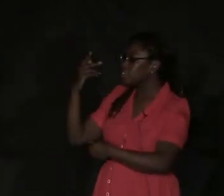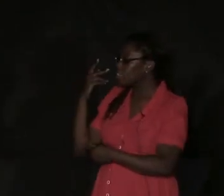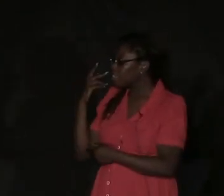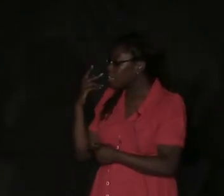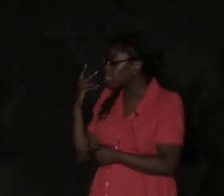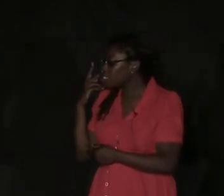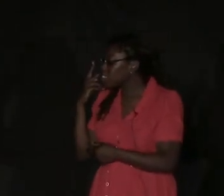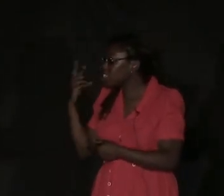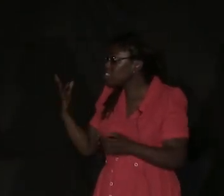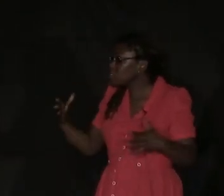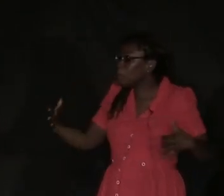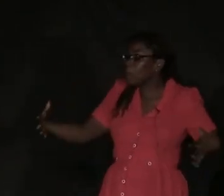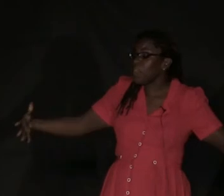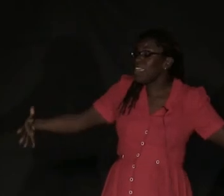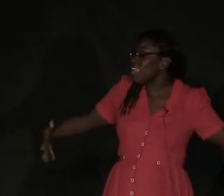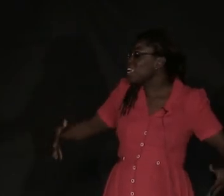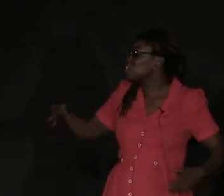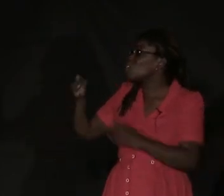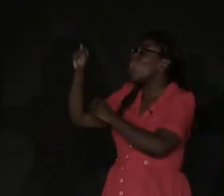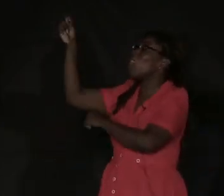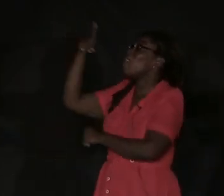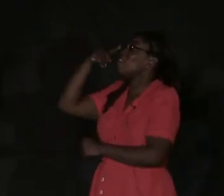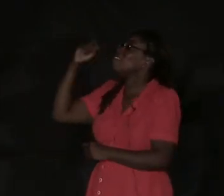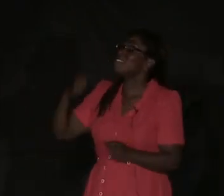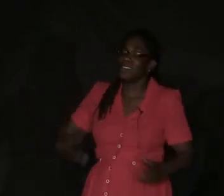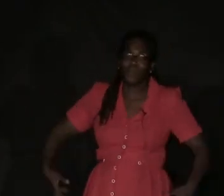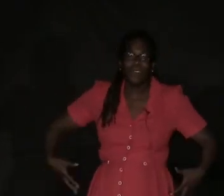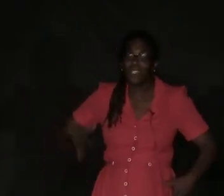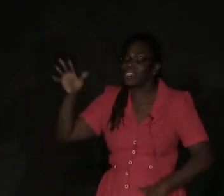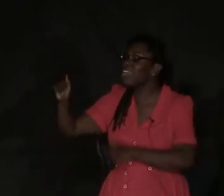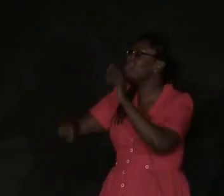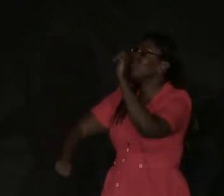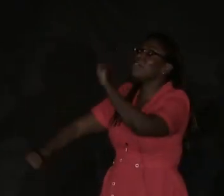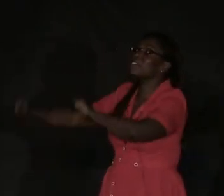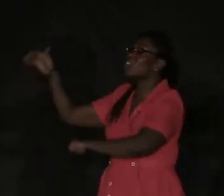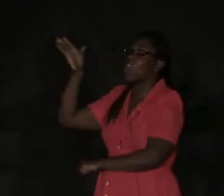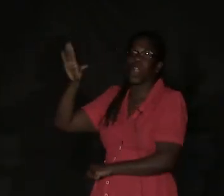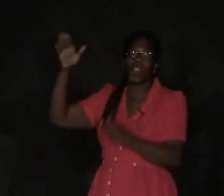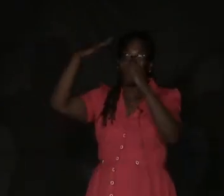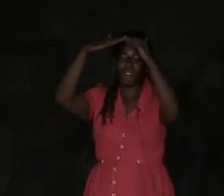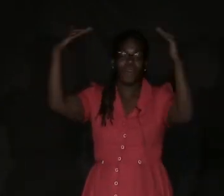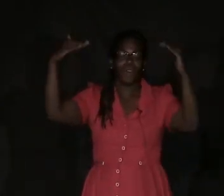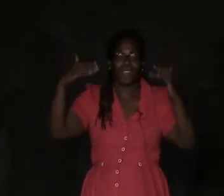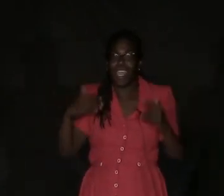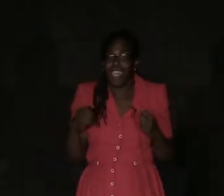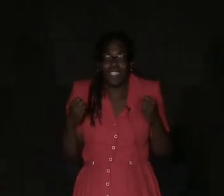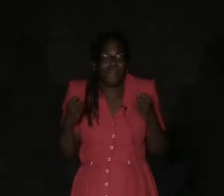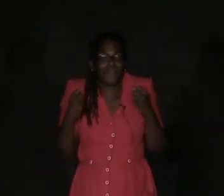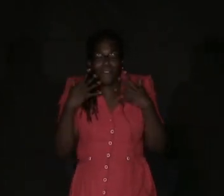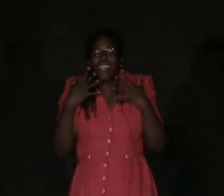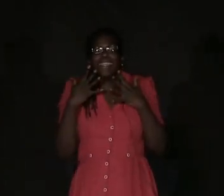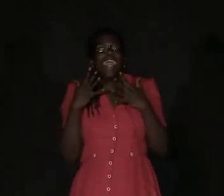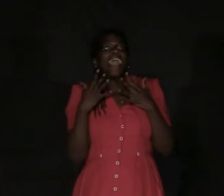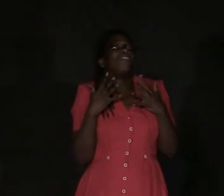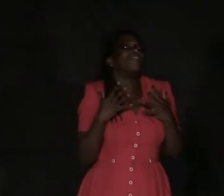and she sees this big, tall, ugly gorilla climbing up to her floor. And she freaks out.